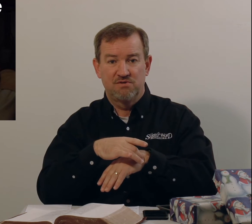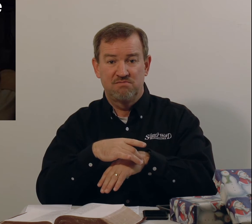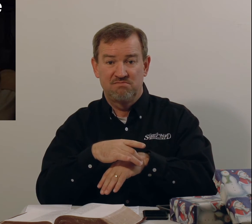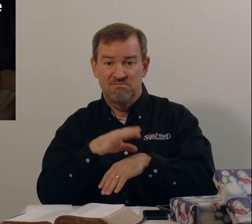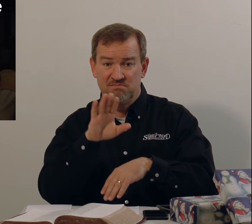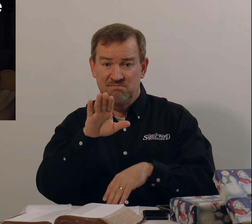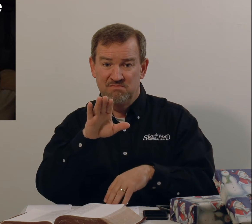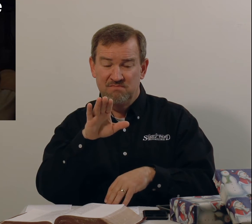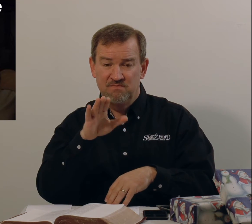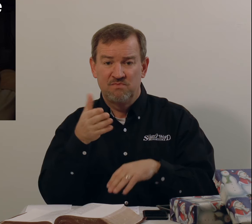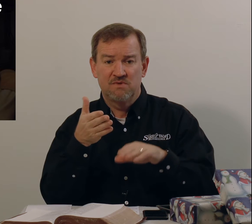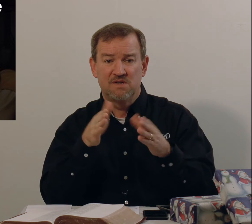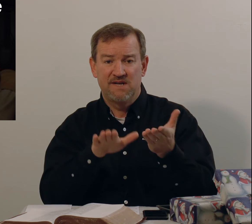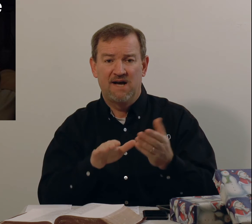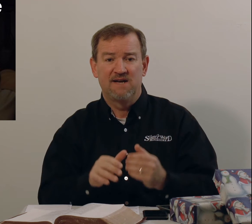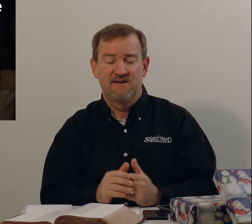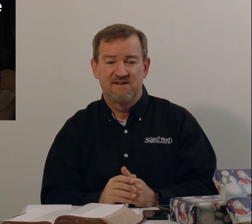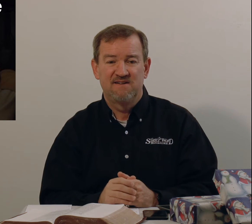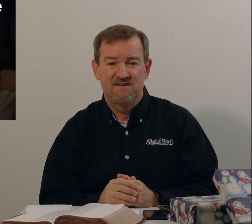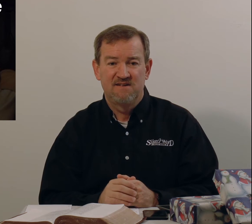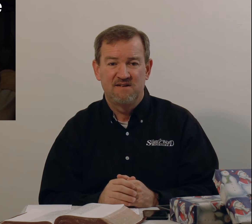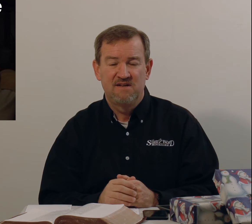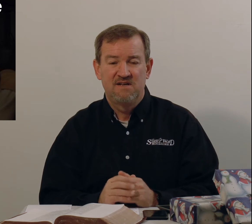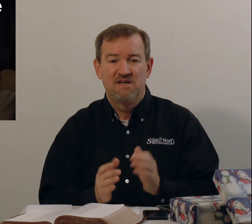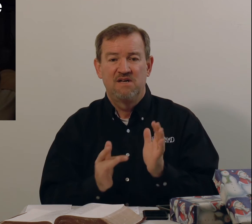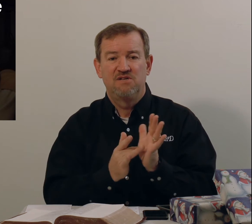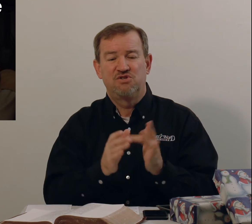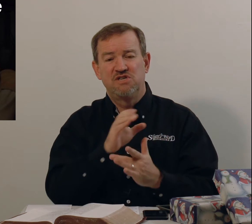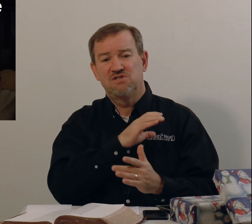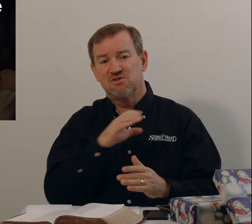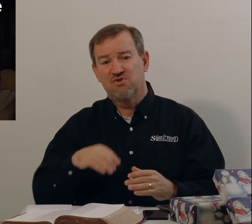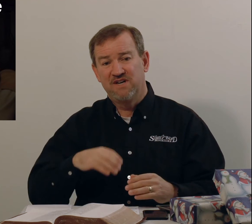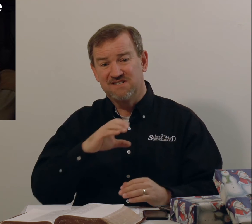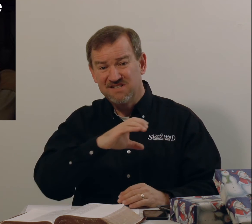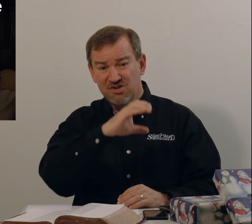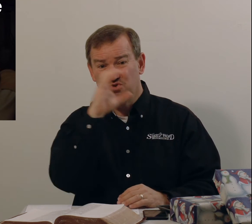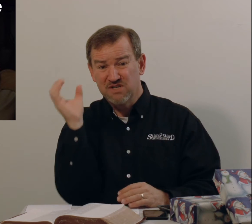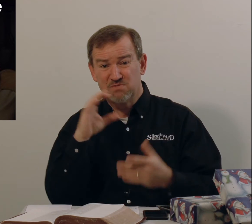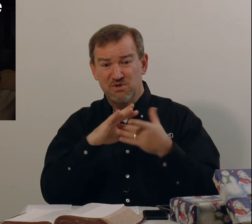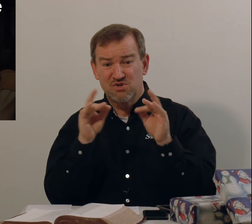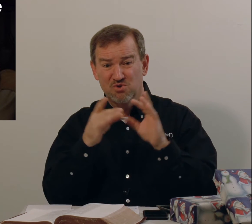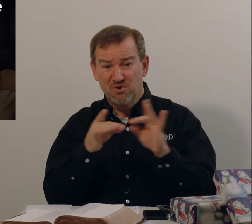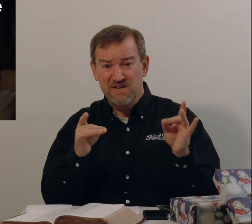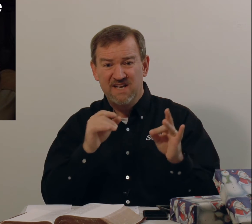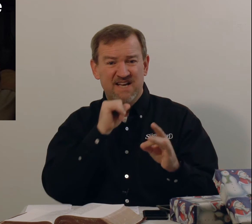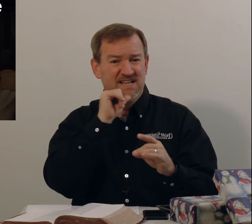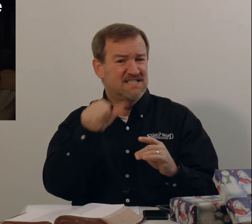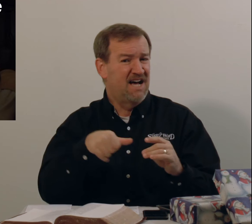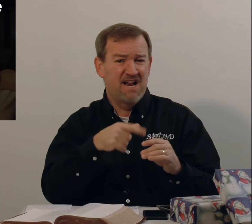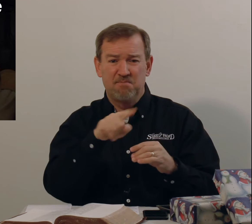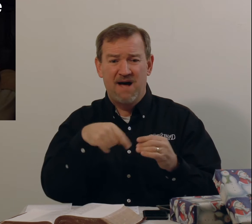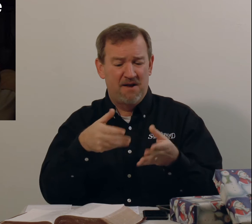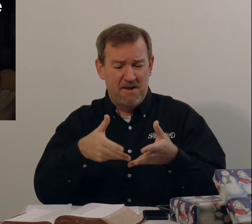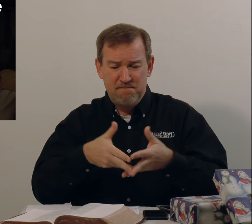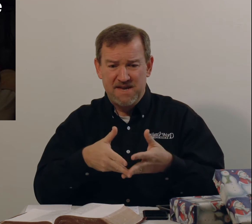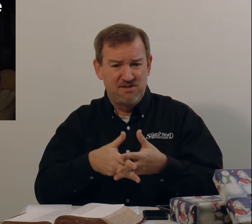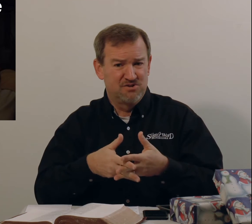to die. Jesus Christ, the Christmas story is not about a manger.